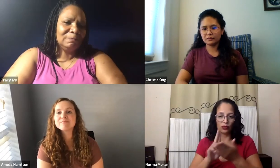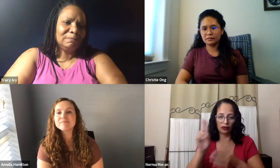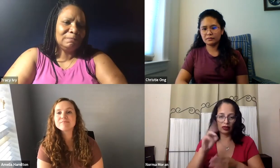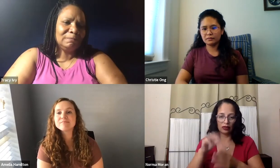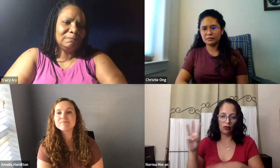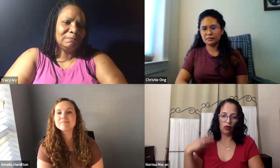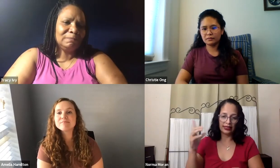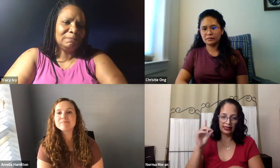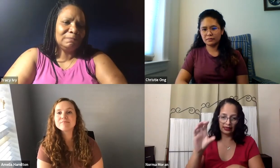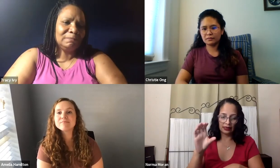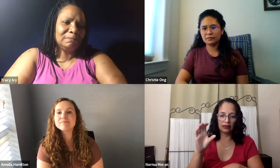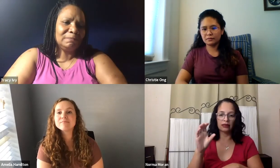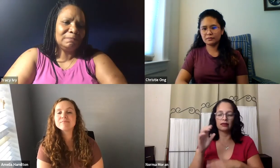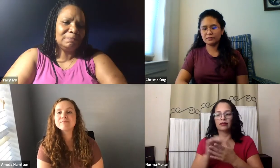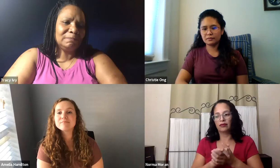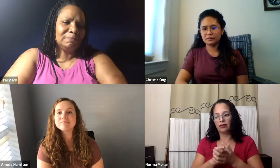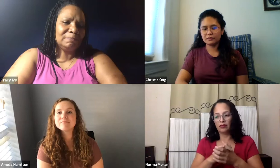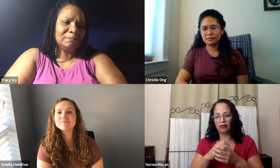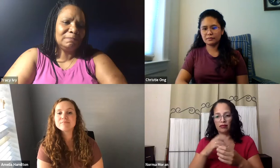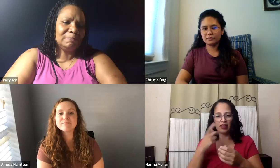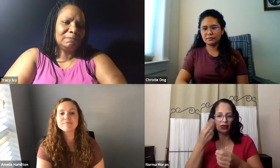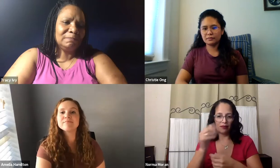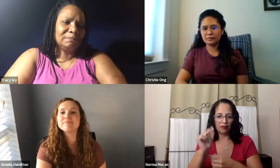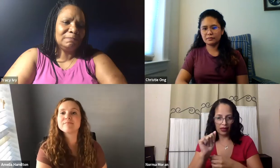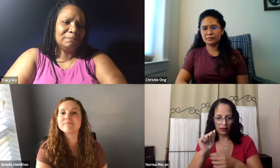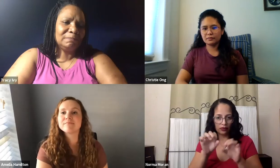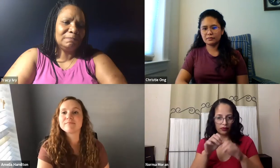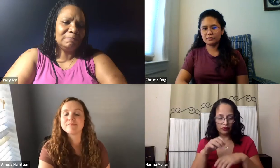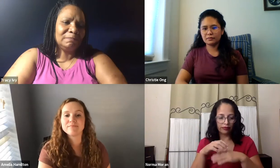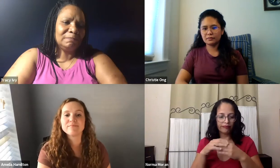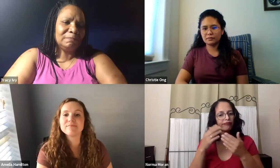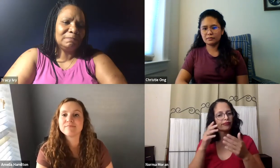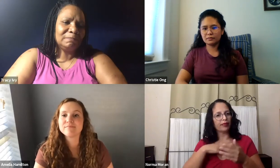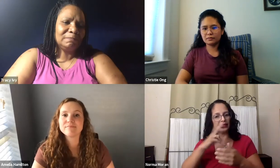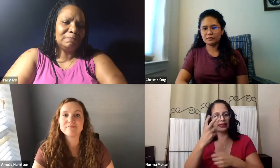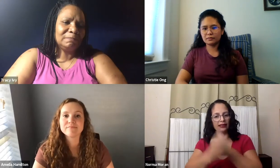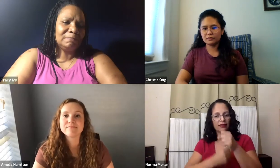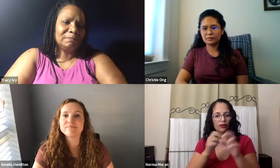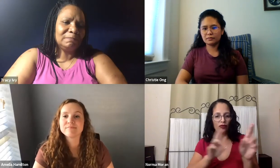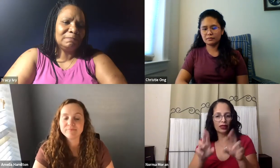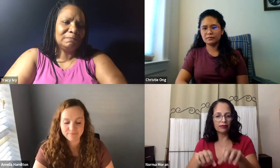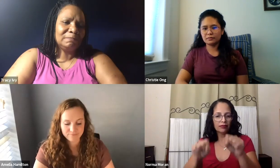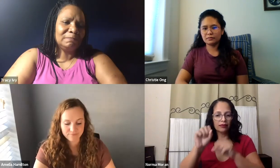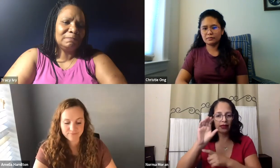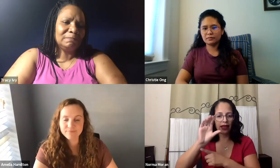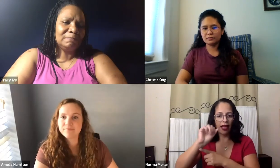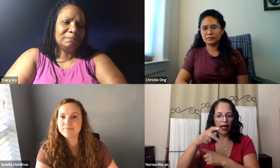I actually went to graduate school at American University in Washington, D.C. I got my M.A. from there.